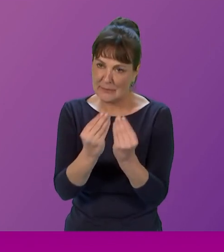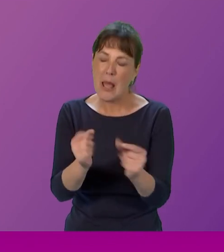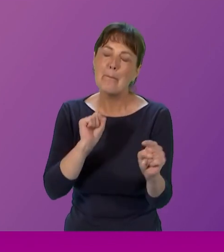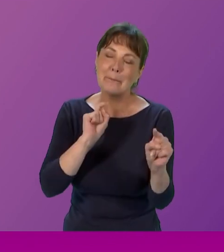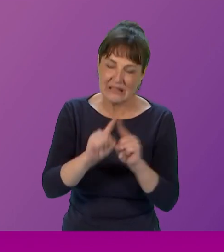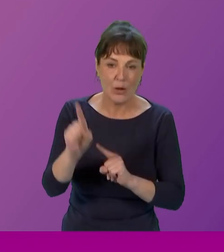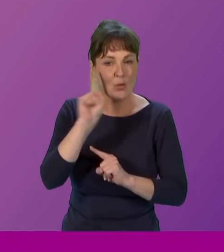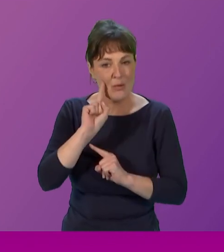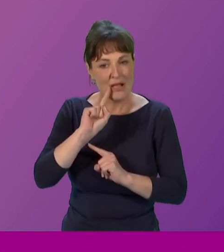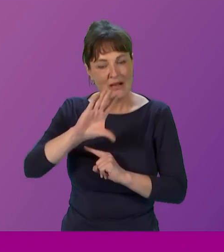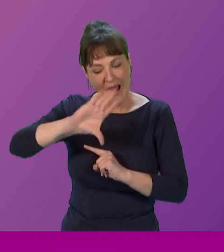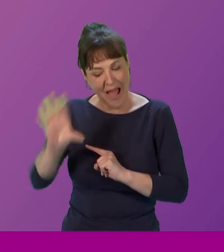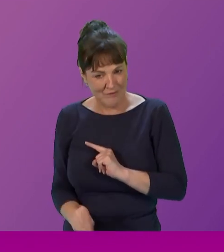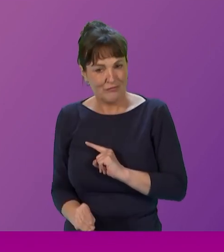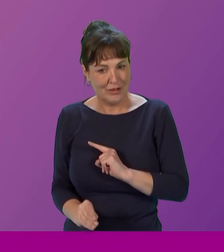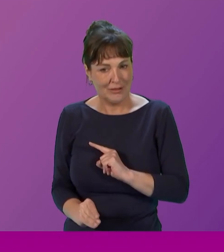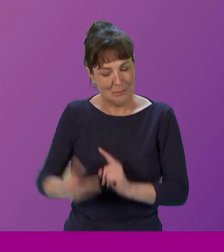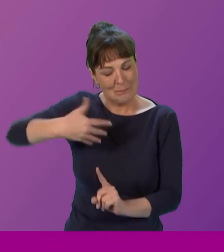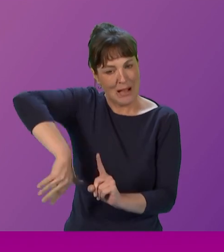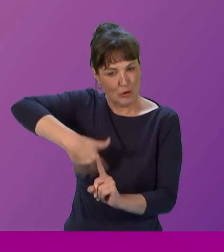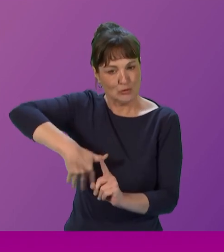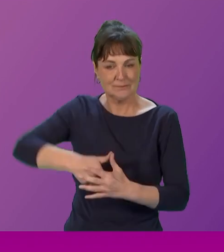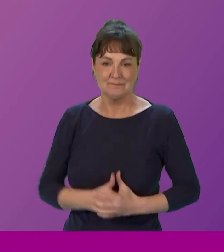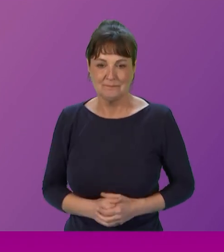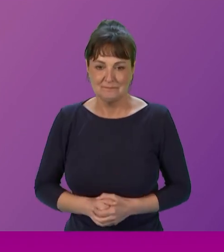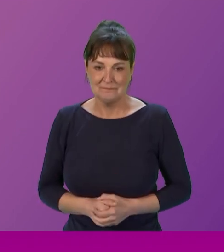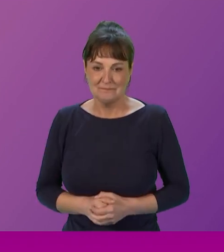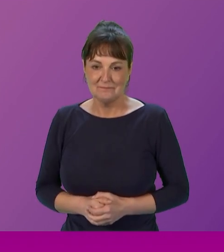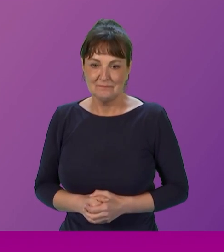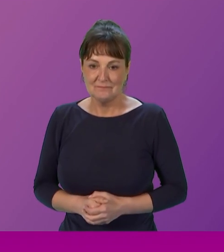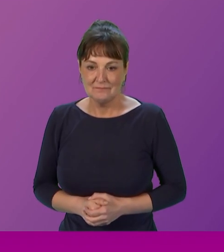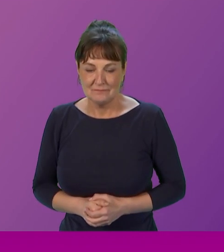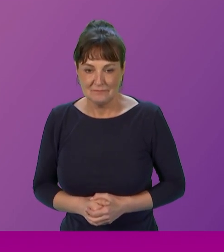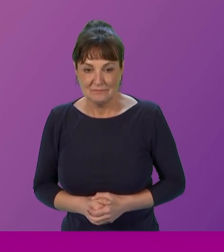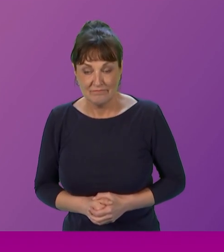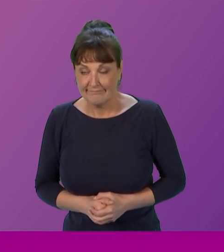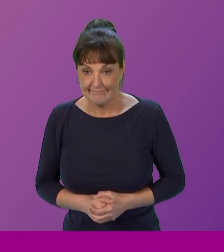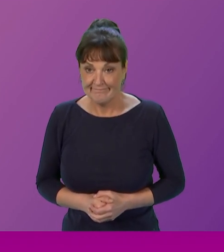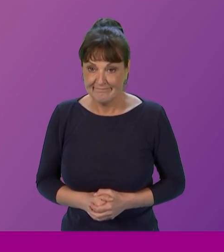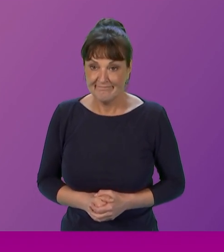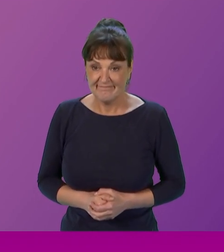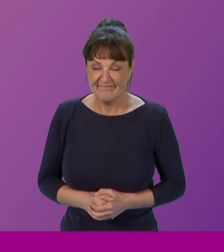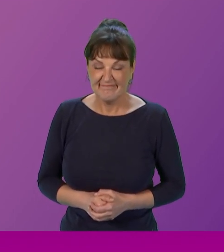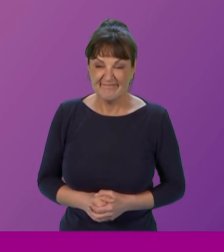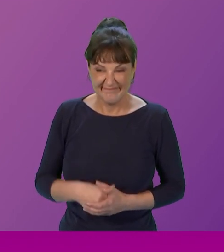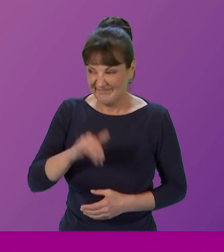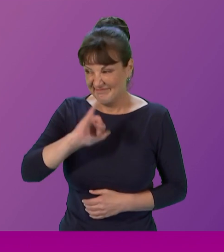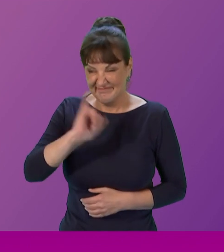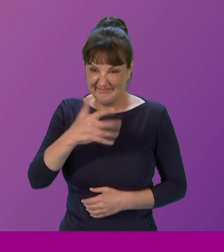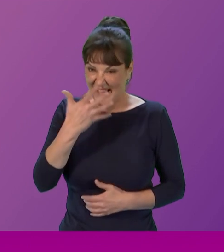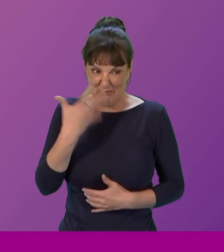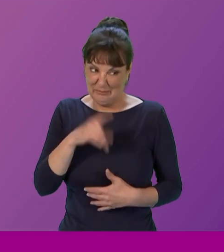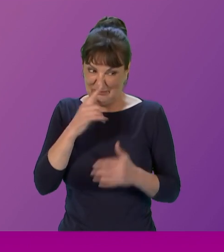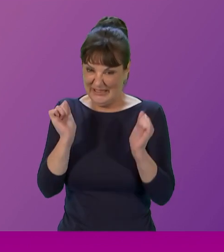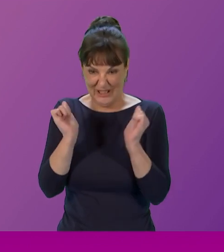to do that. Megan. Um, if I can continue on the, the conversation, because I've agreed, um, with everything so far, there does need to be a cultural shift to make